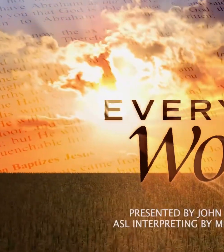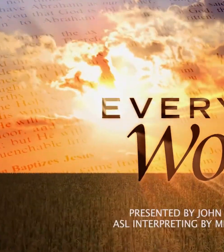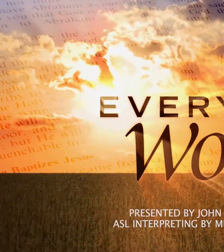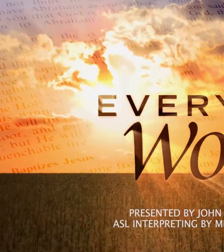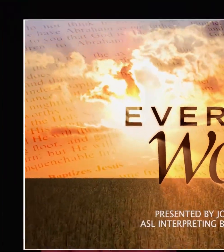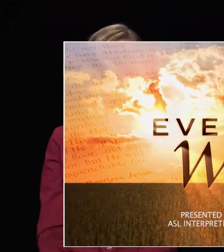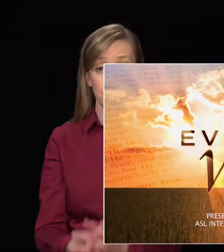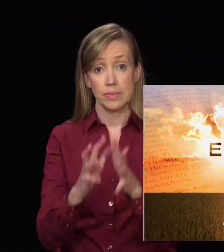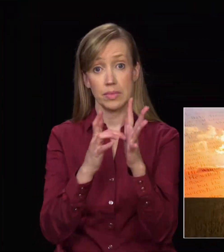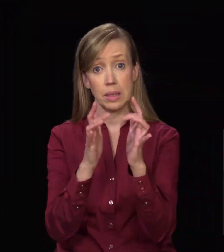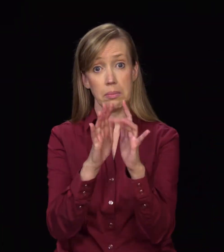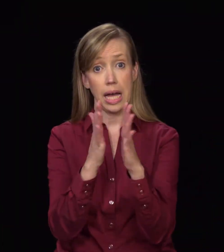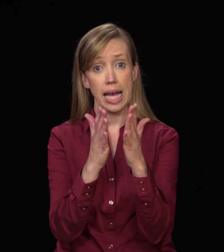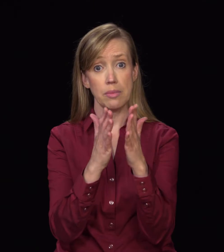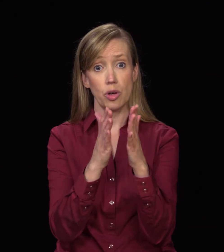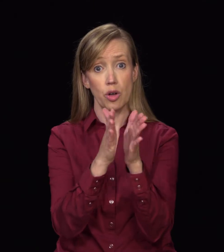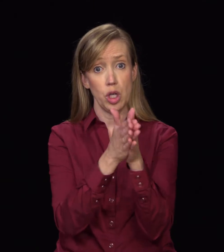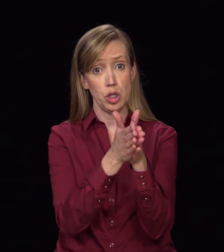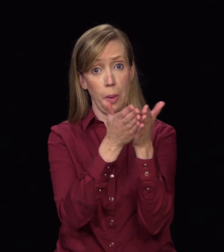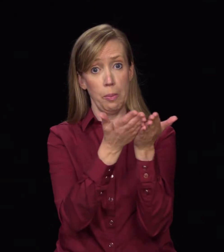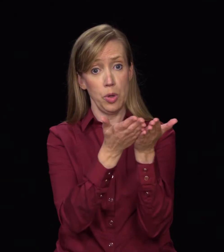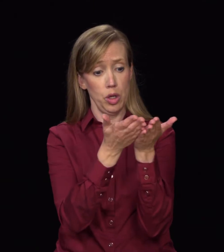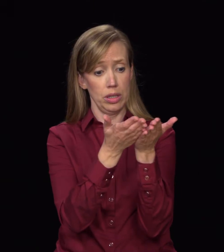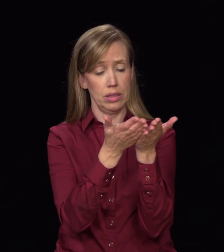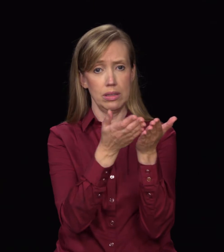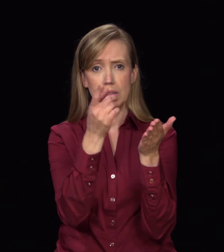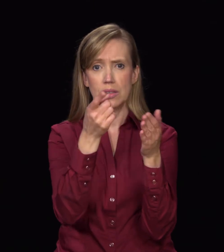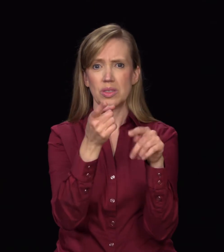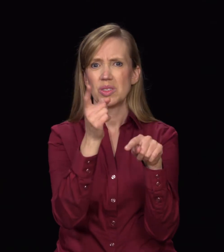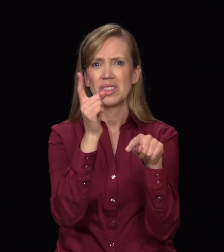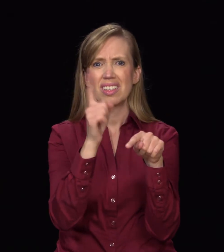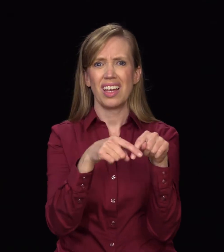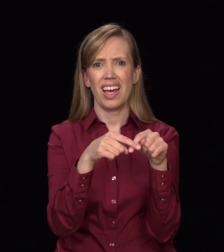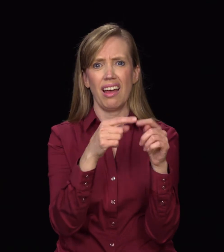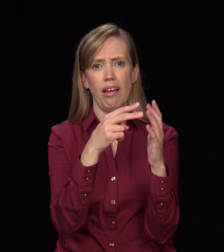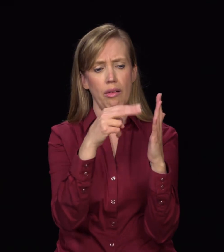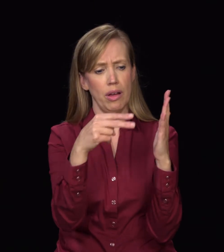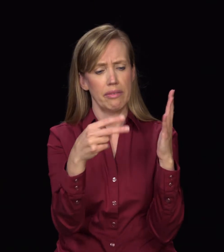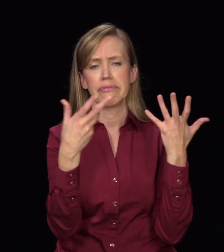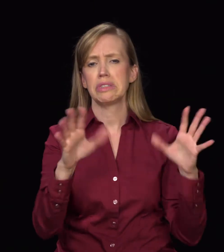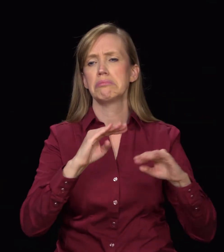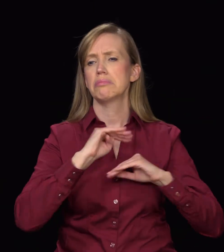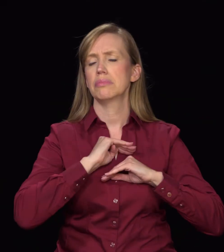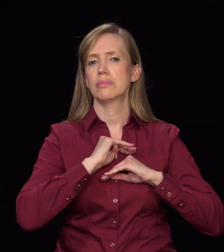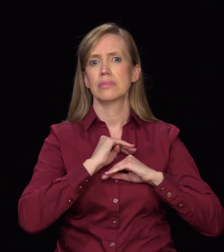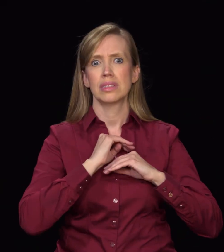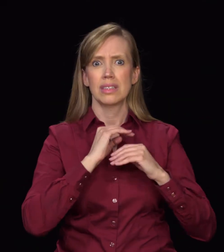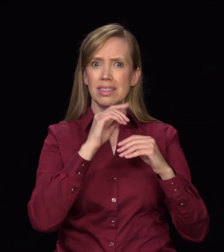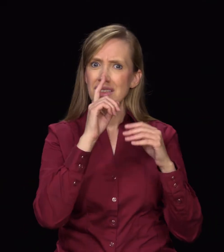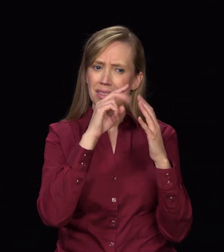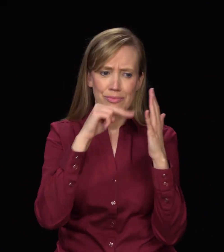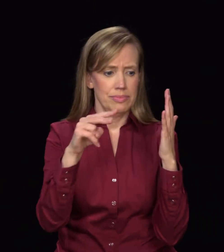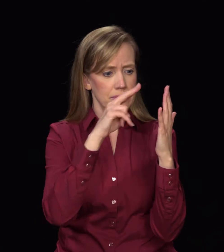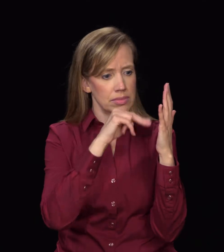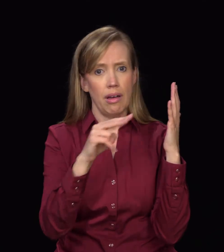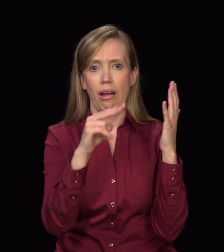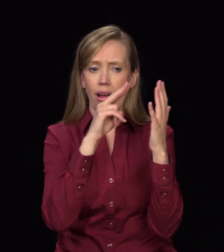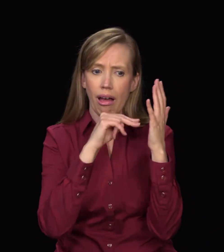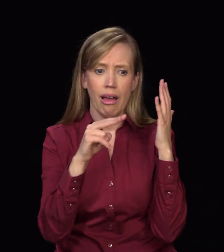The Bible is a book you cannot exhaust. There's enough wisdom in the Bible for the longest lifetime, which means you always want to be a